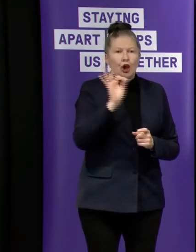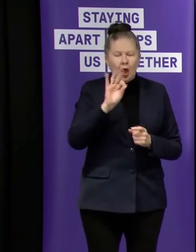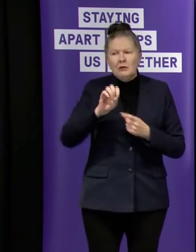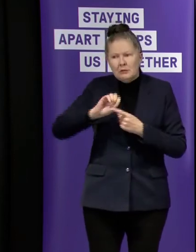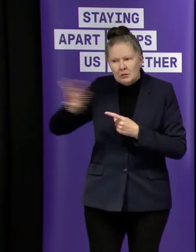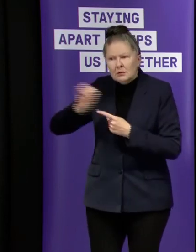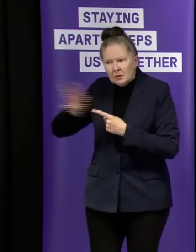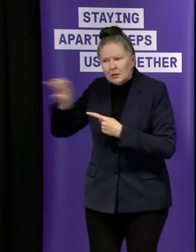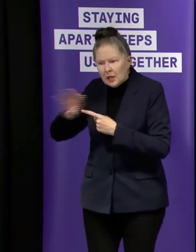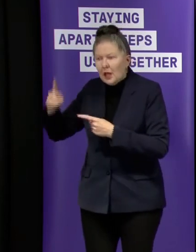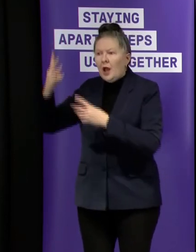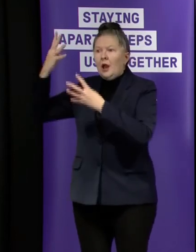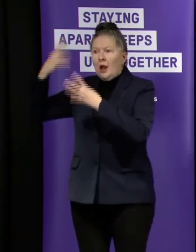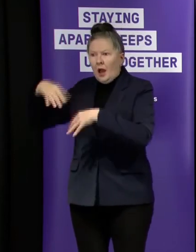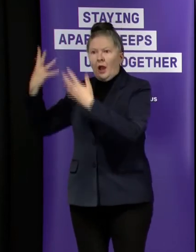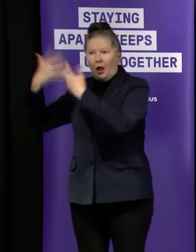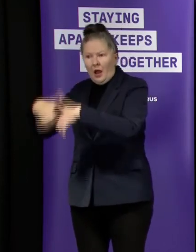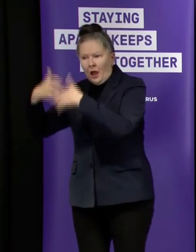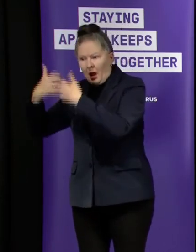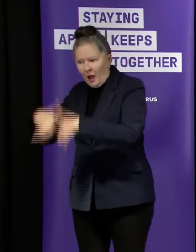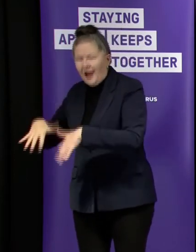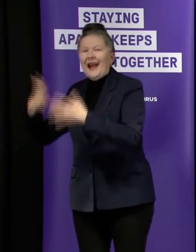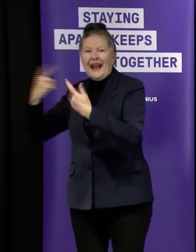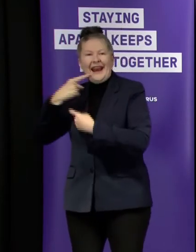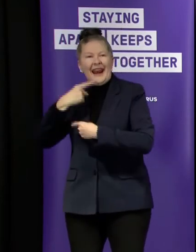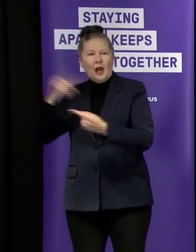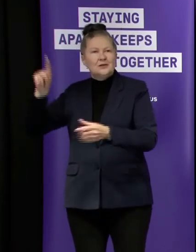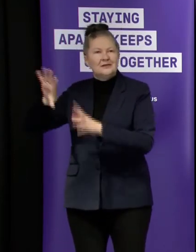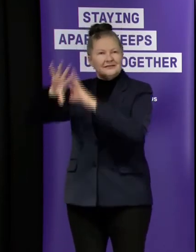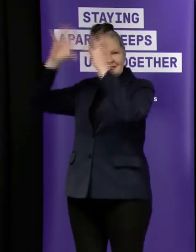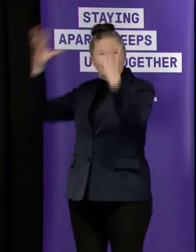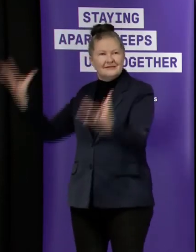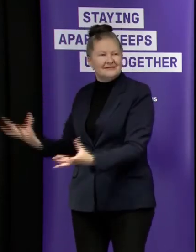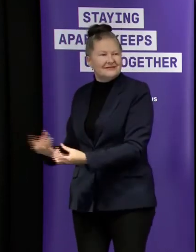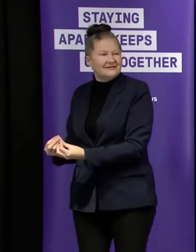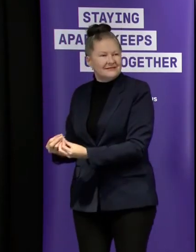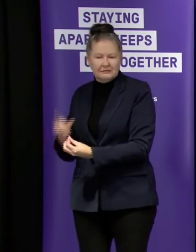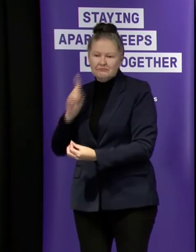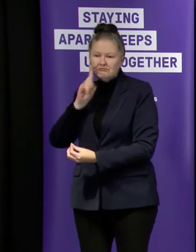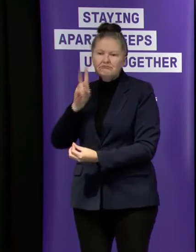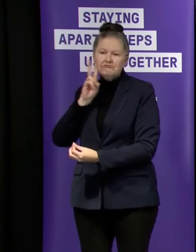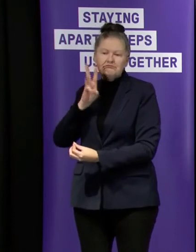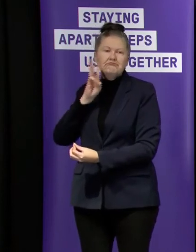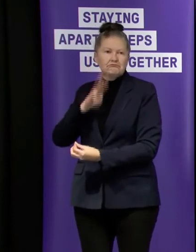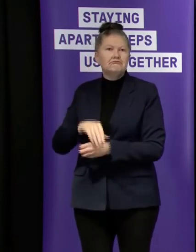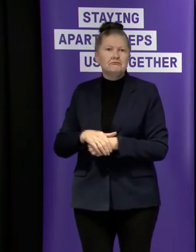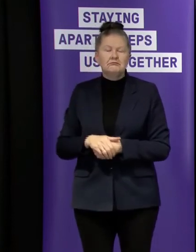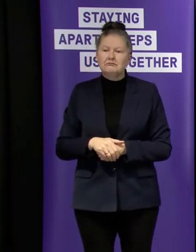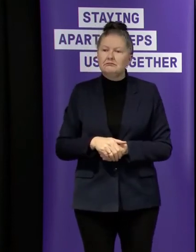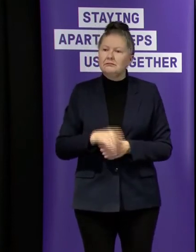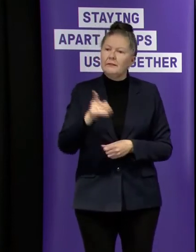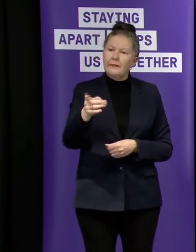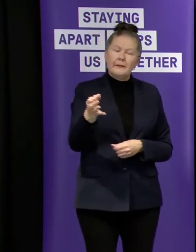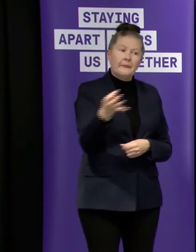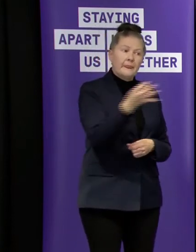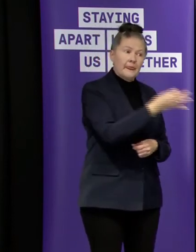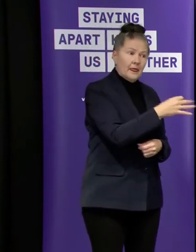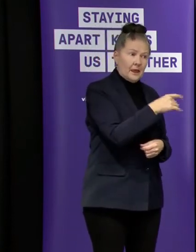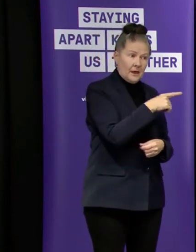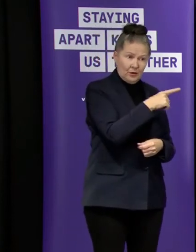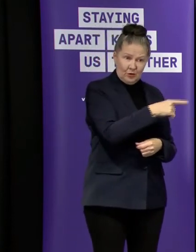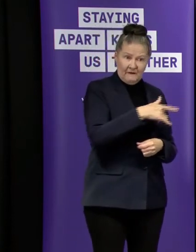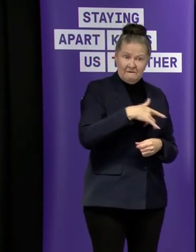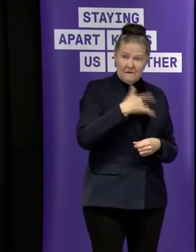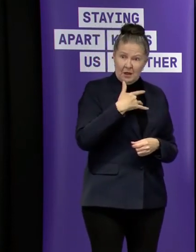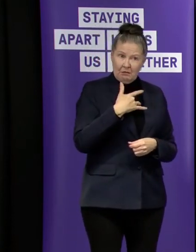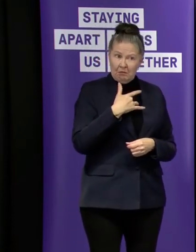the data has now come back so i don't think they were all called yesterday um but um it's been over the last couple of days um how optimistic then should we